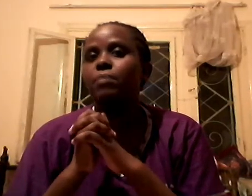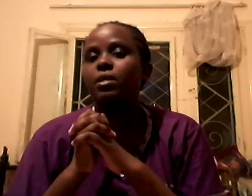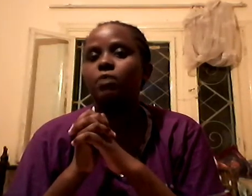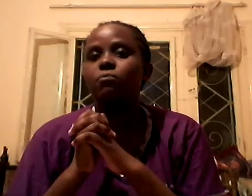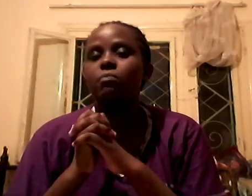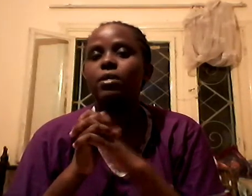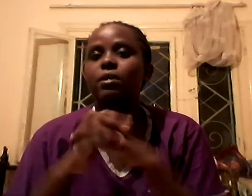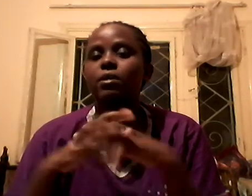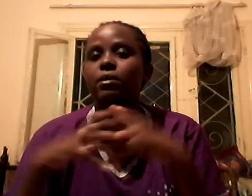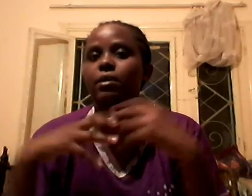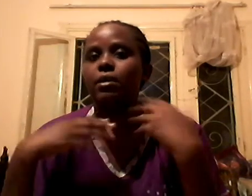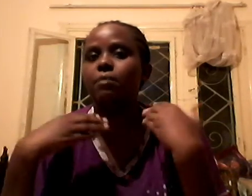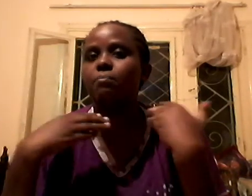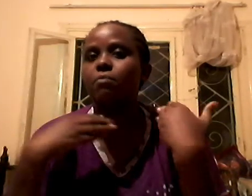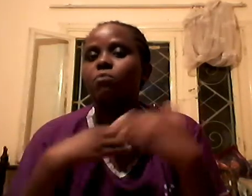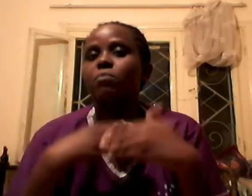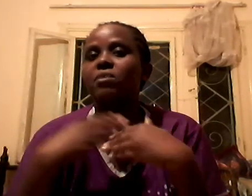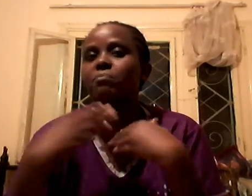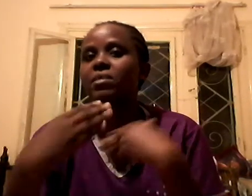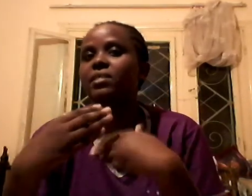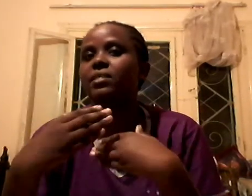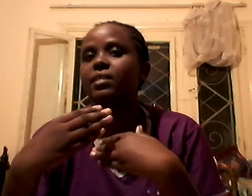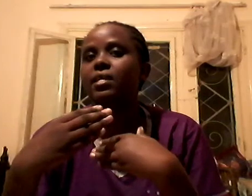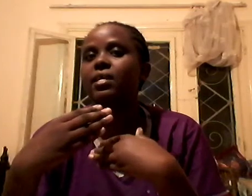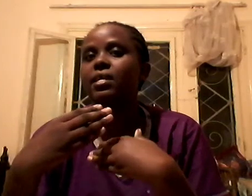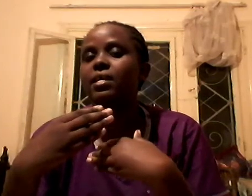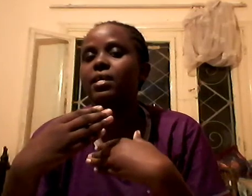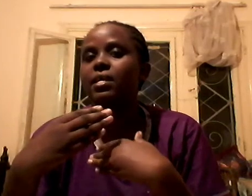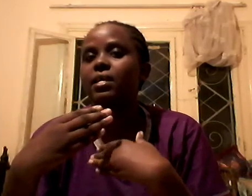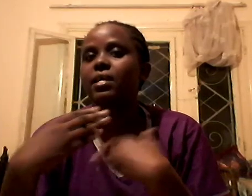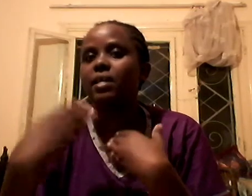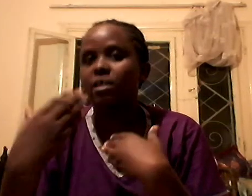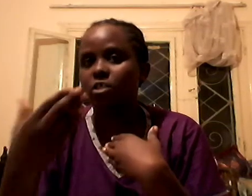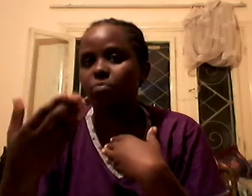woman beats a husband.